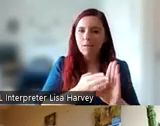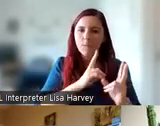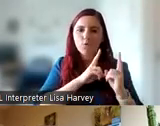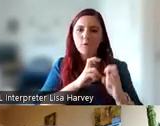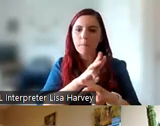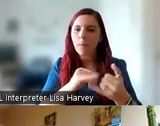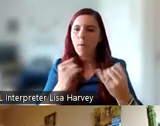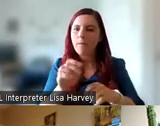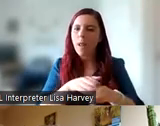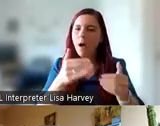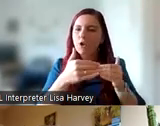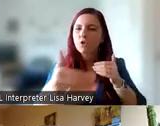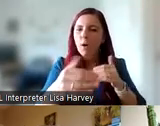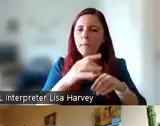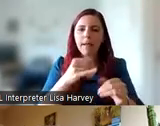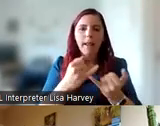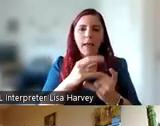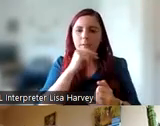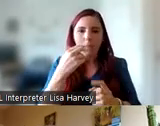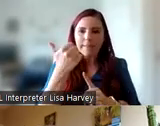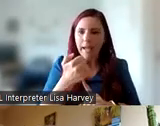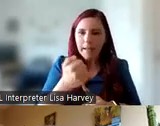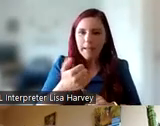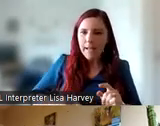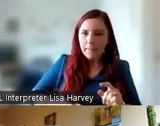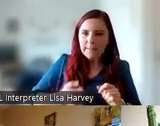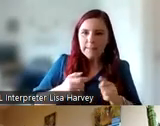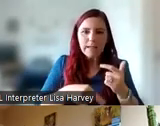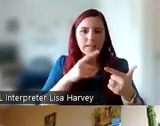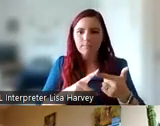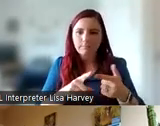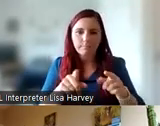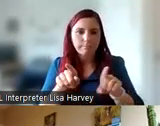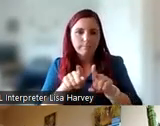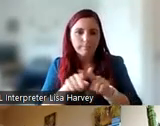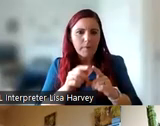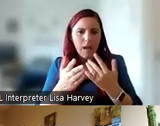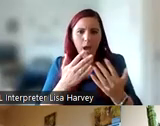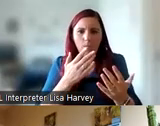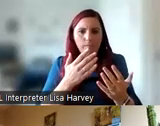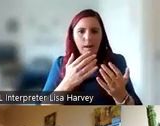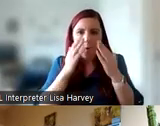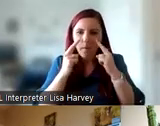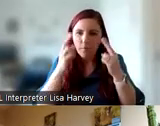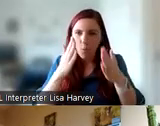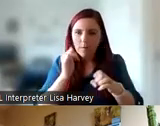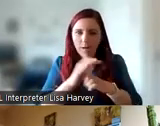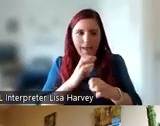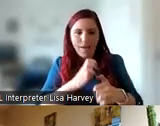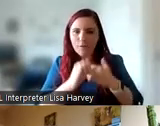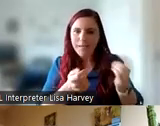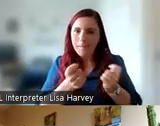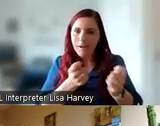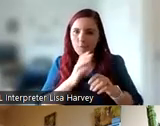long term conditions, so things like diabetes. And it's usually about what it's like to manage a long term condition every day and how our health care services